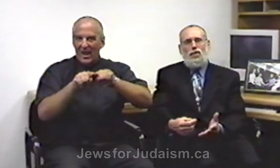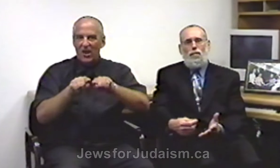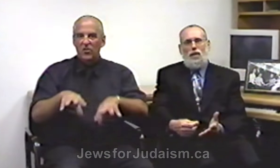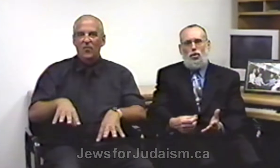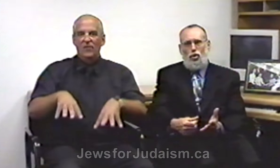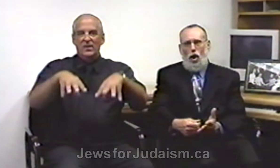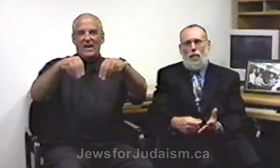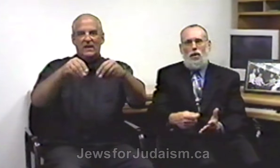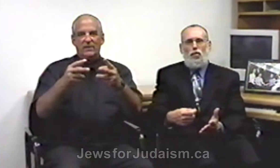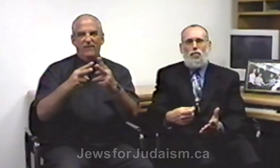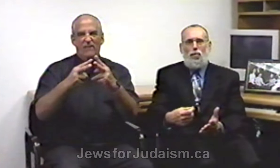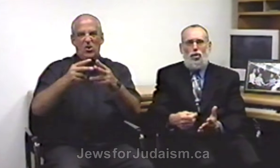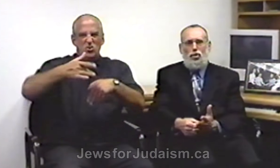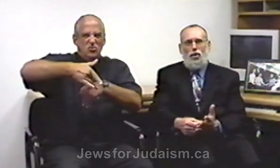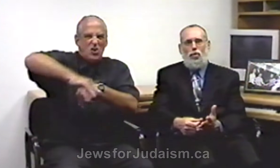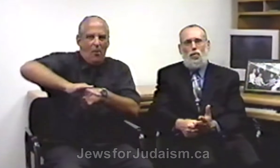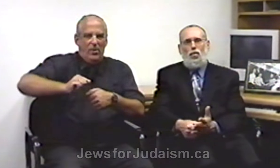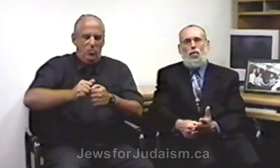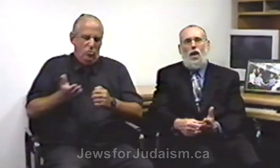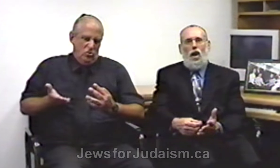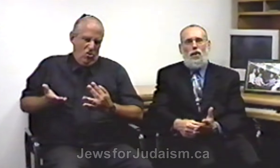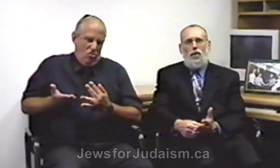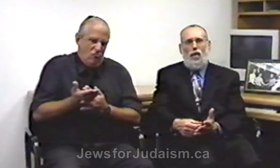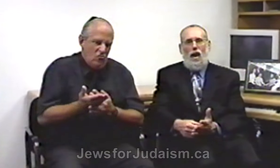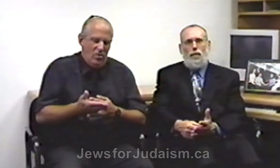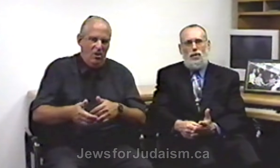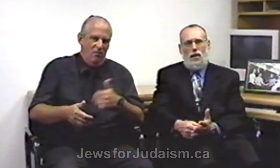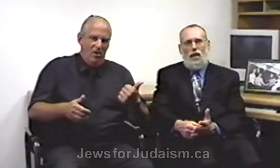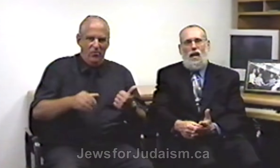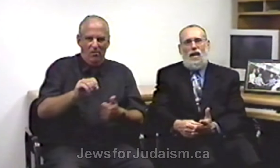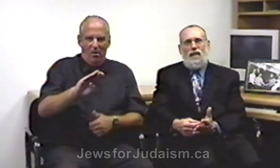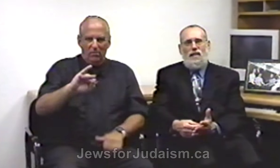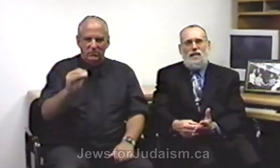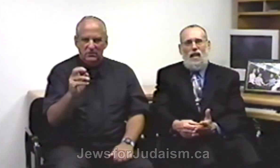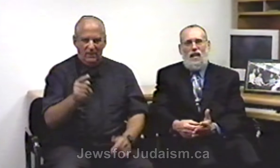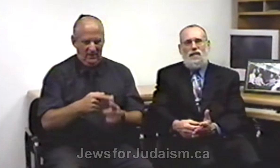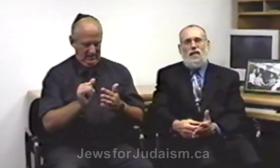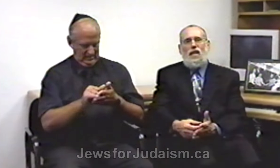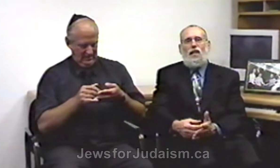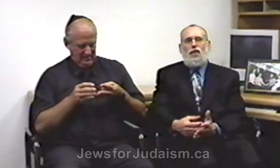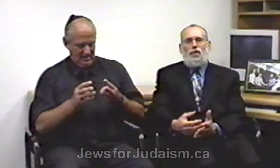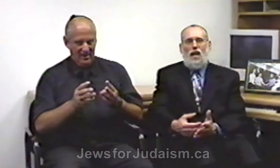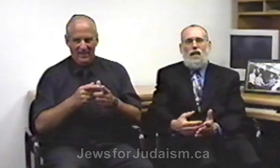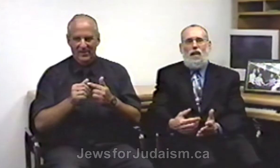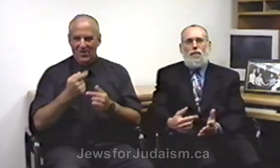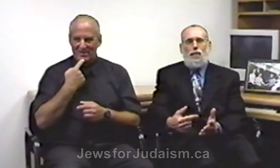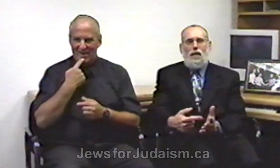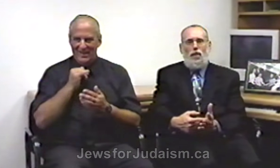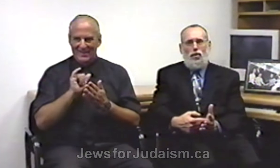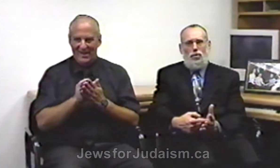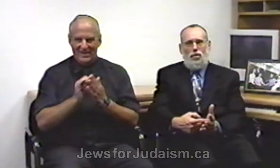something sharp and you have pushed it through another object and in this case they are saying they have pierced